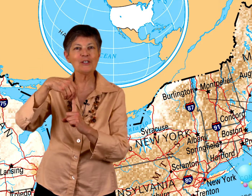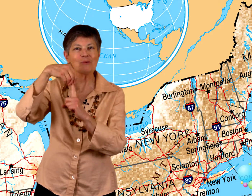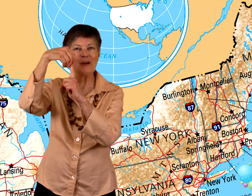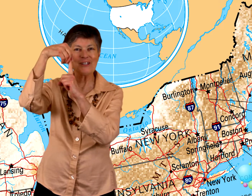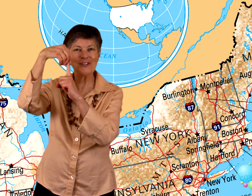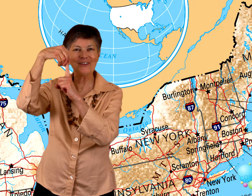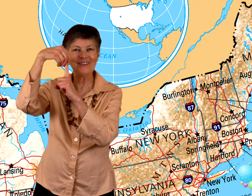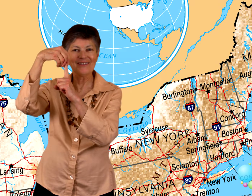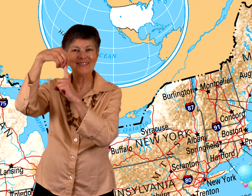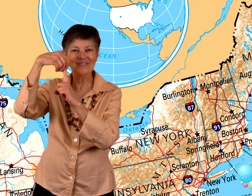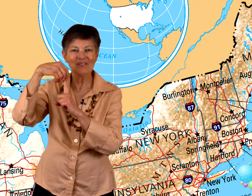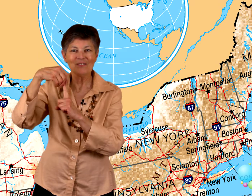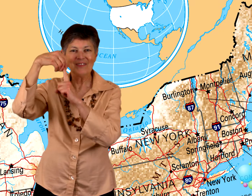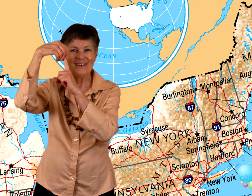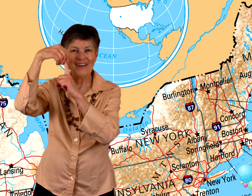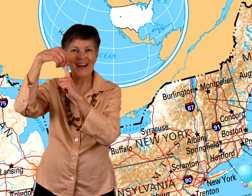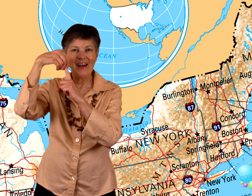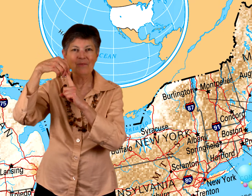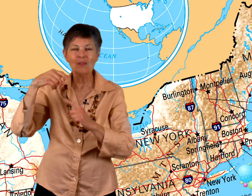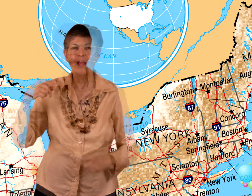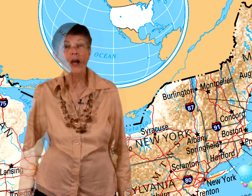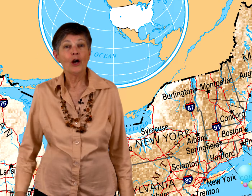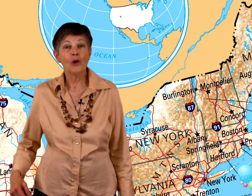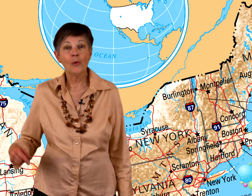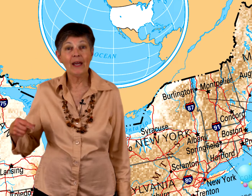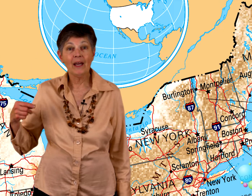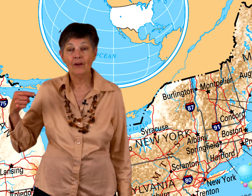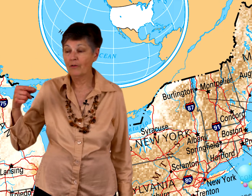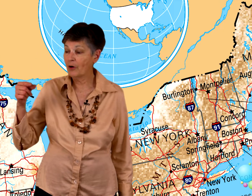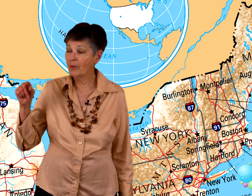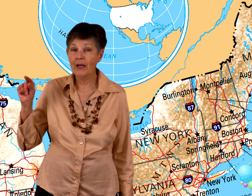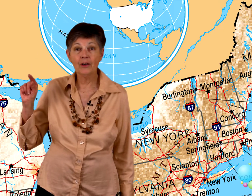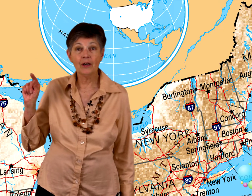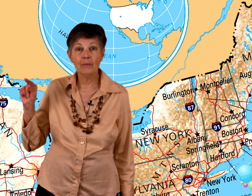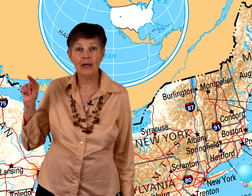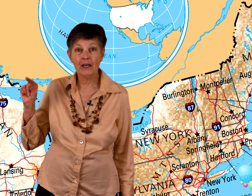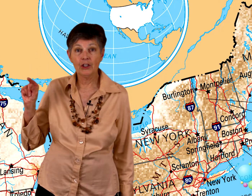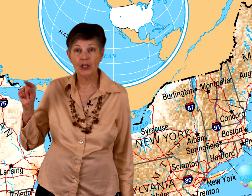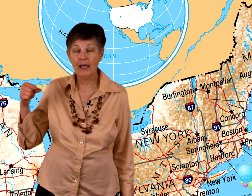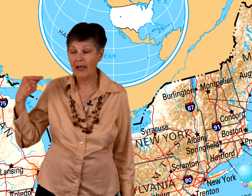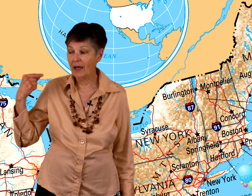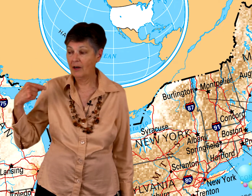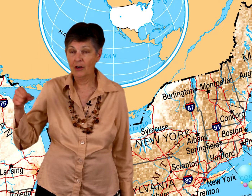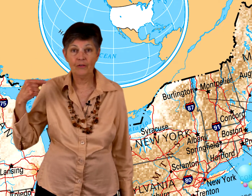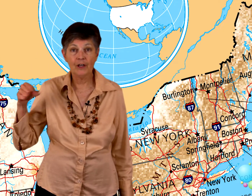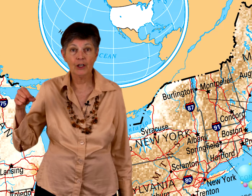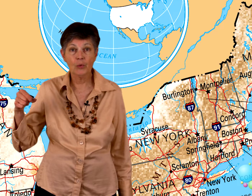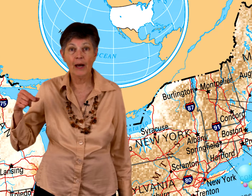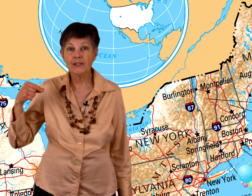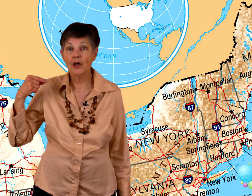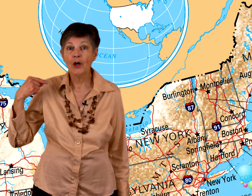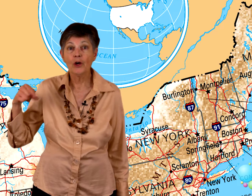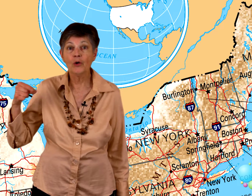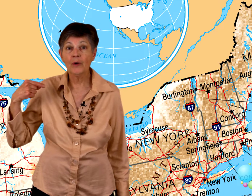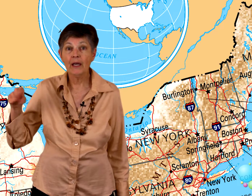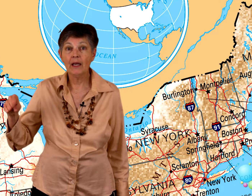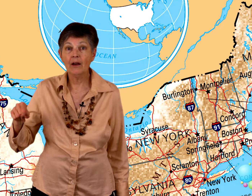special. Okay? Green. For green you're going to make a G hand and you're to flick it twice. Green